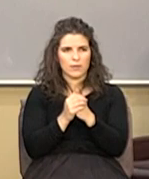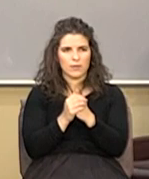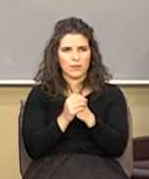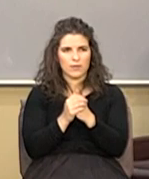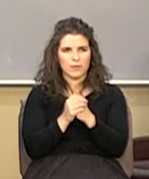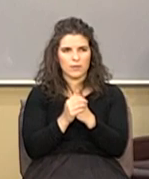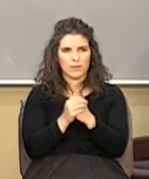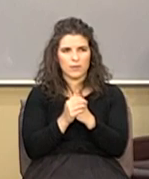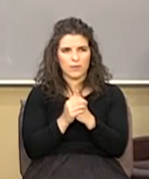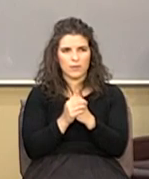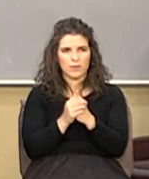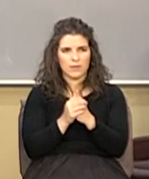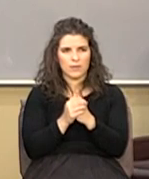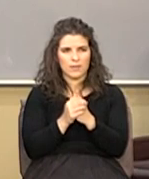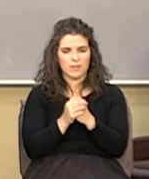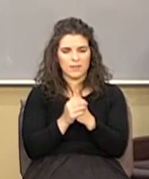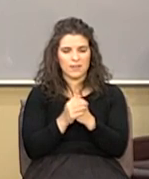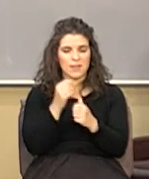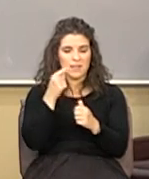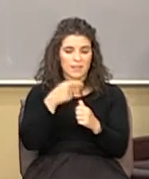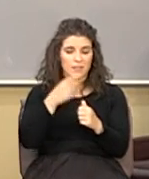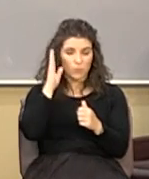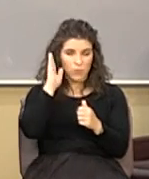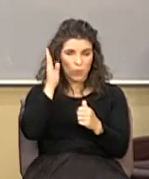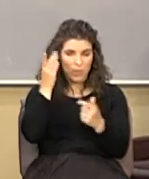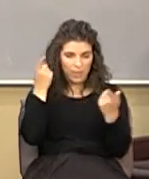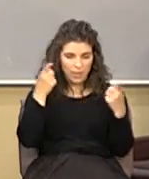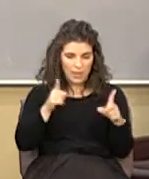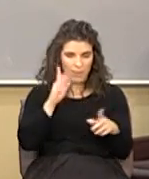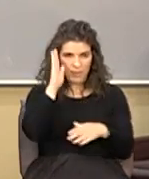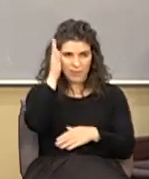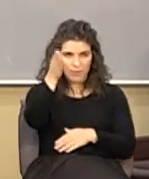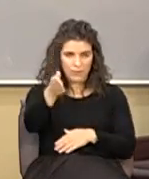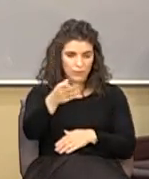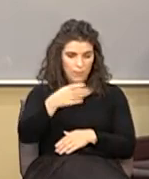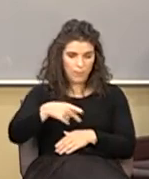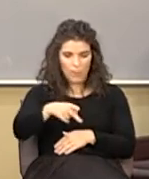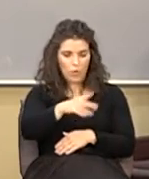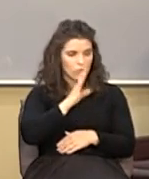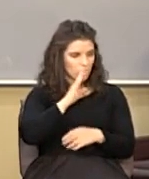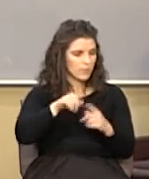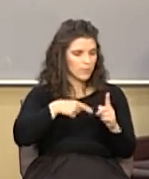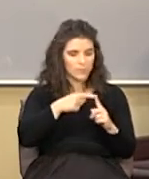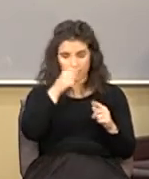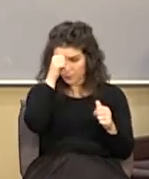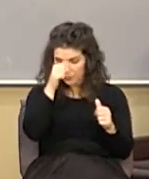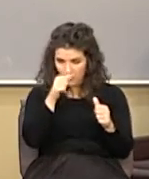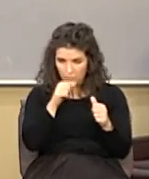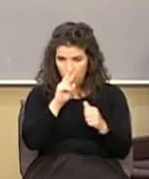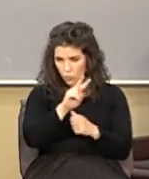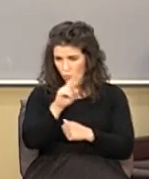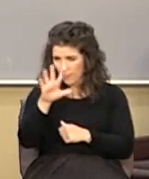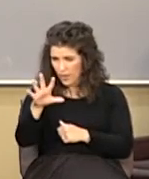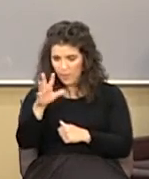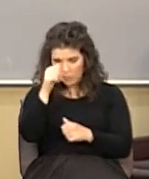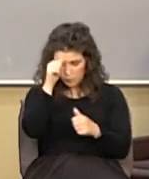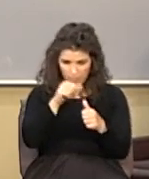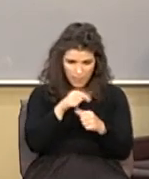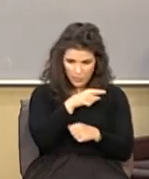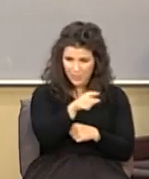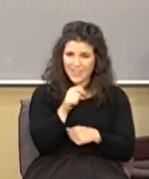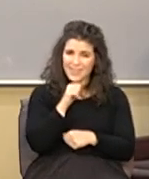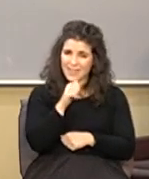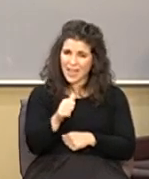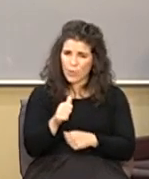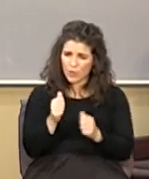well here's what's going to happen in the future Paul talks about it and he says verse 5 remember you not that